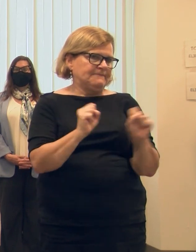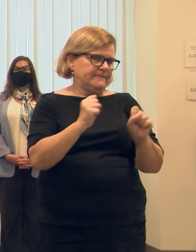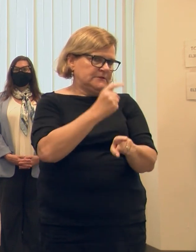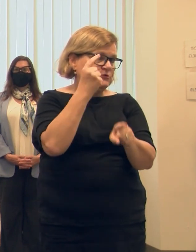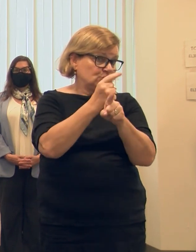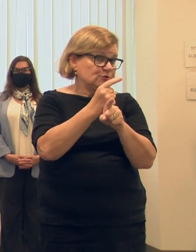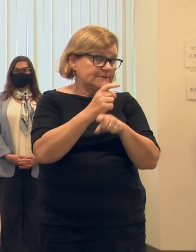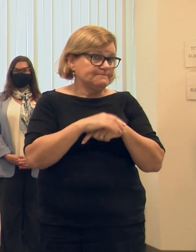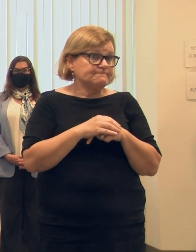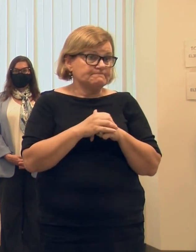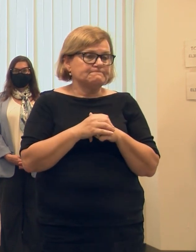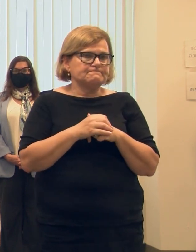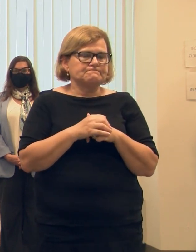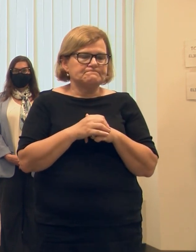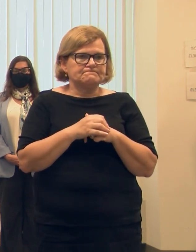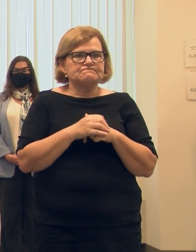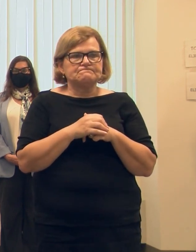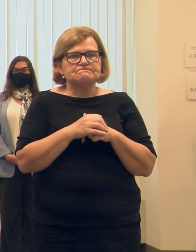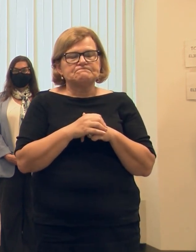accurate.